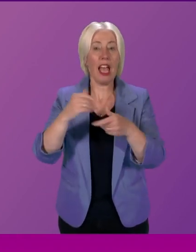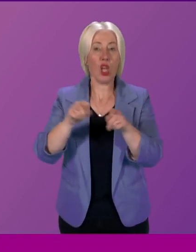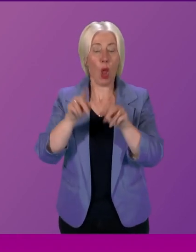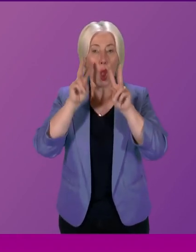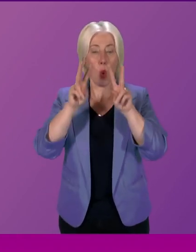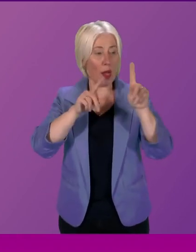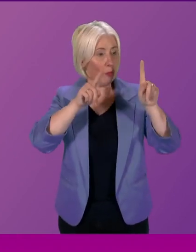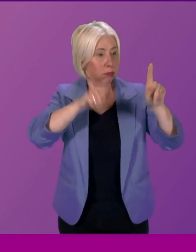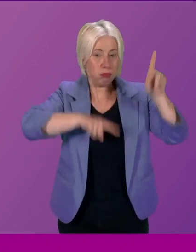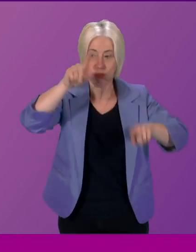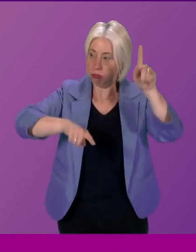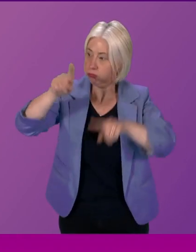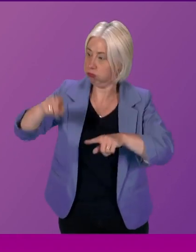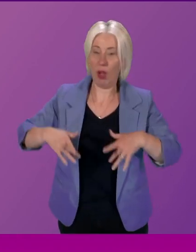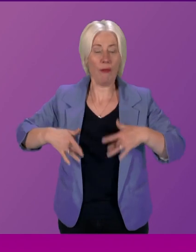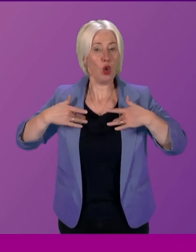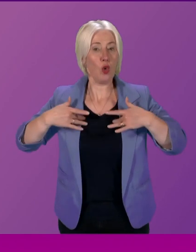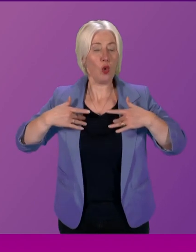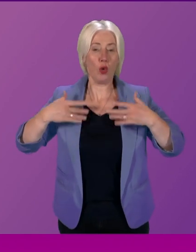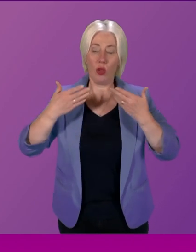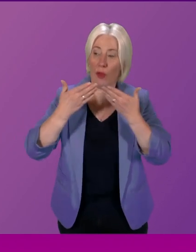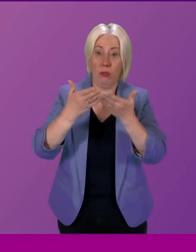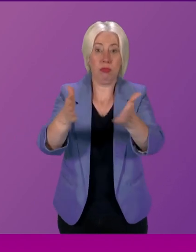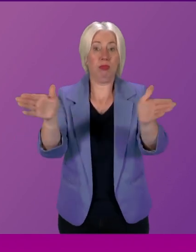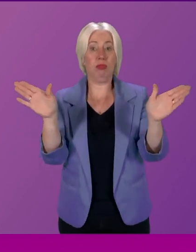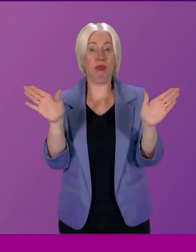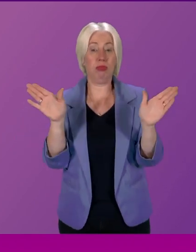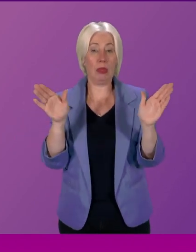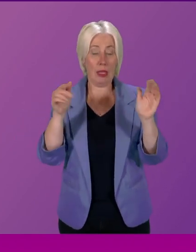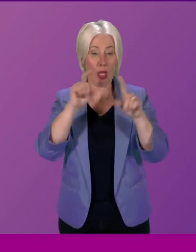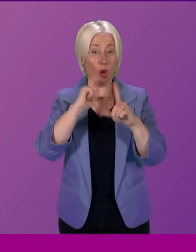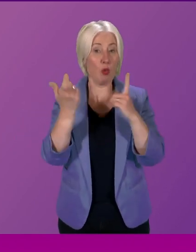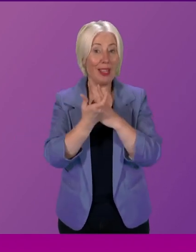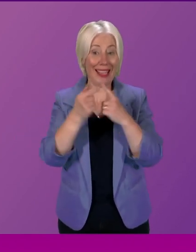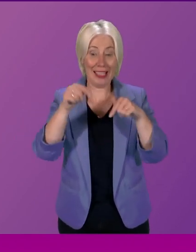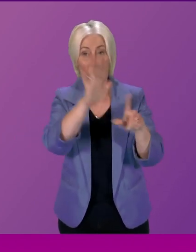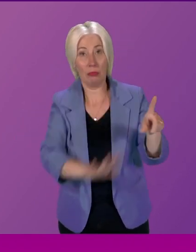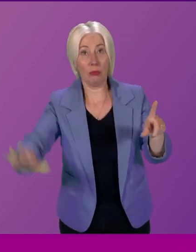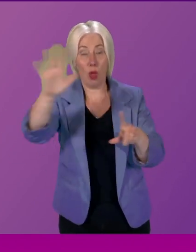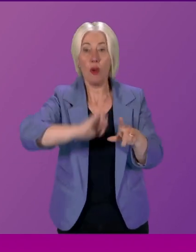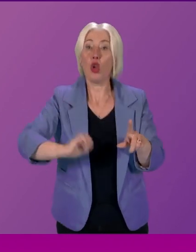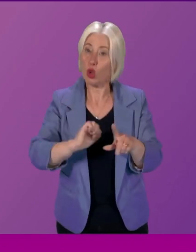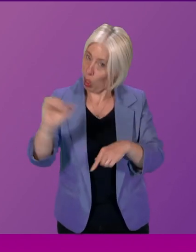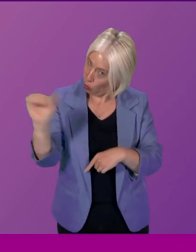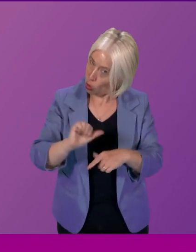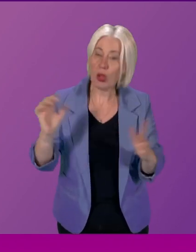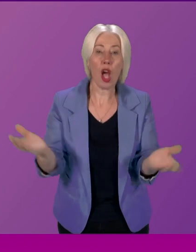views from communities across all parts of Scotland should be encouraged. The reality is